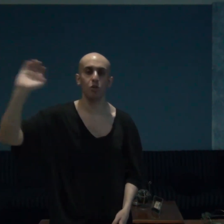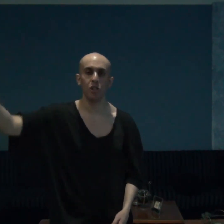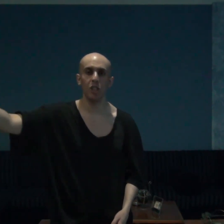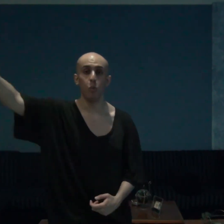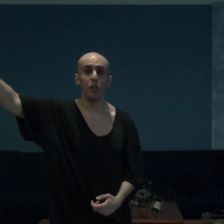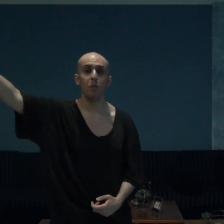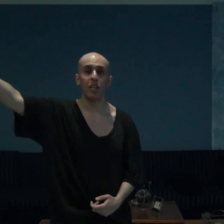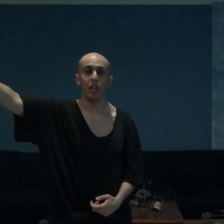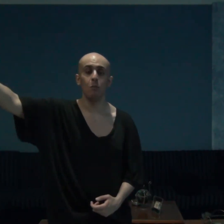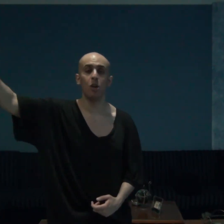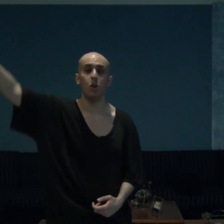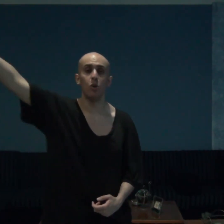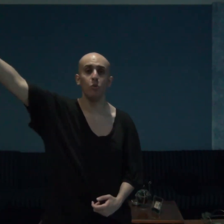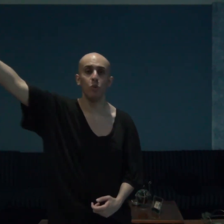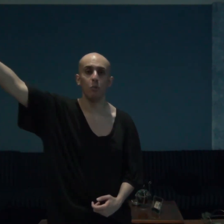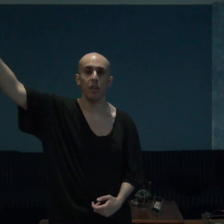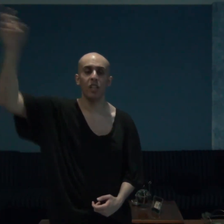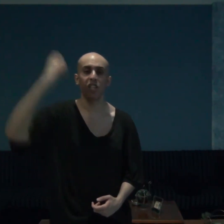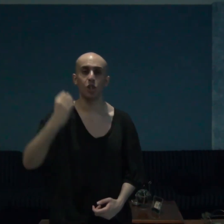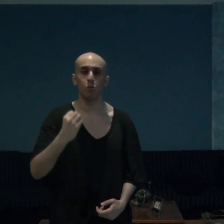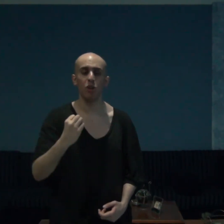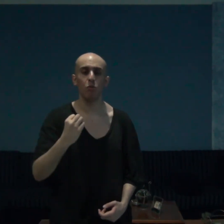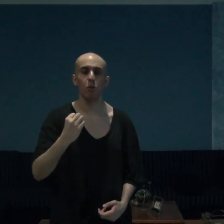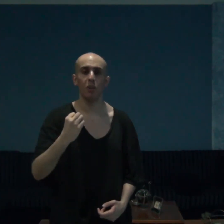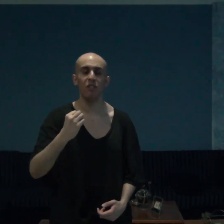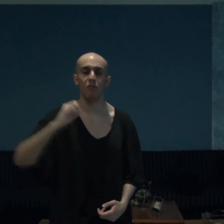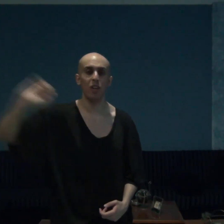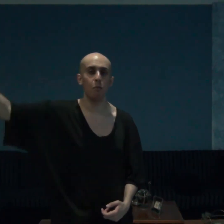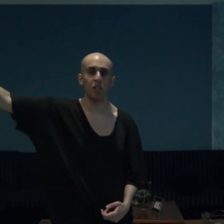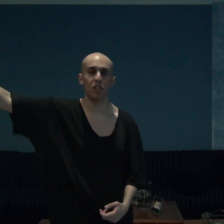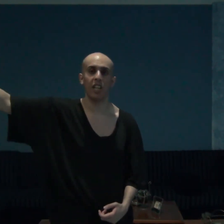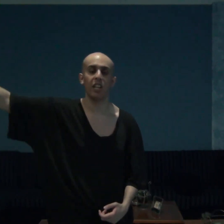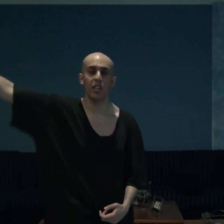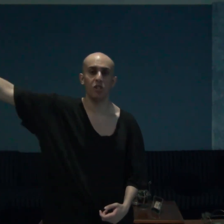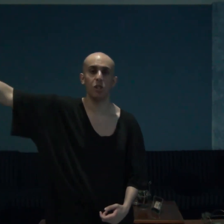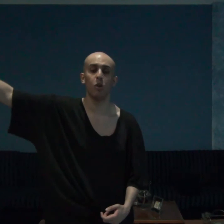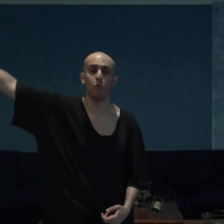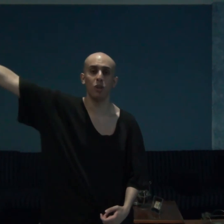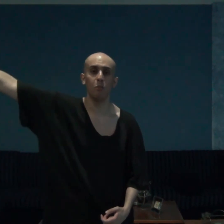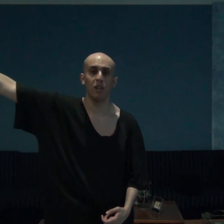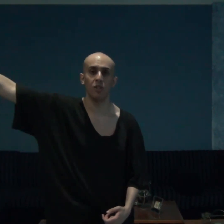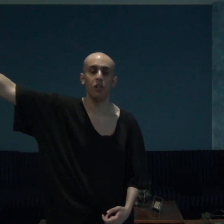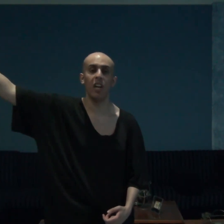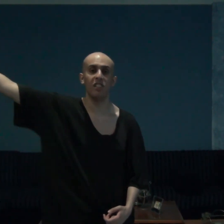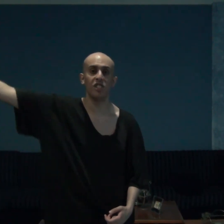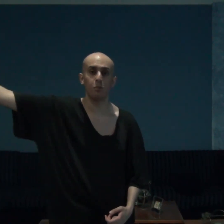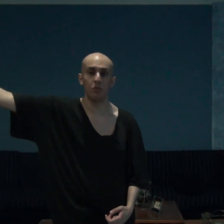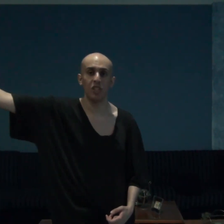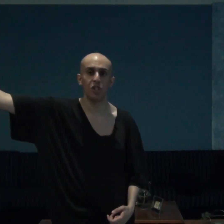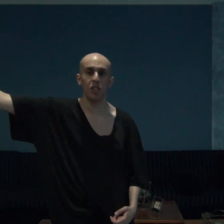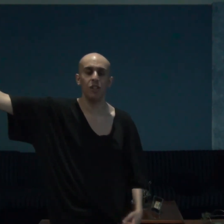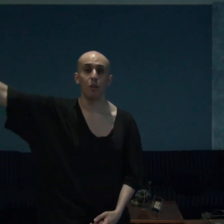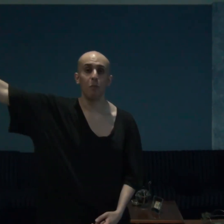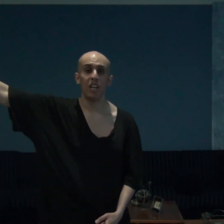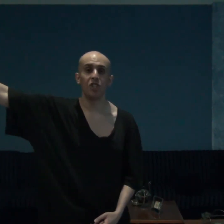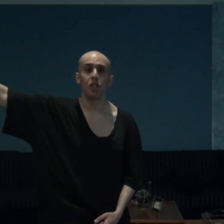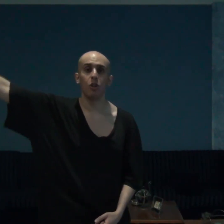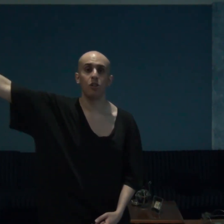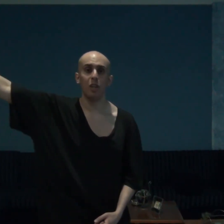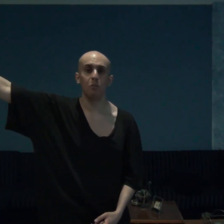Jill will become her own woman a strong woman very much like Guts her role model and inspiration the man she looked up